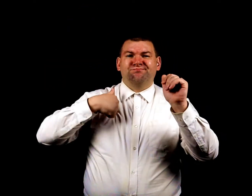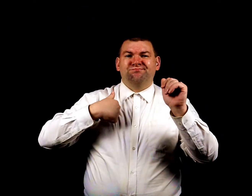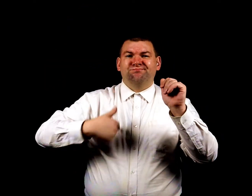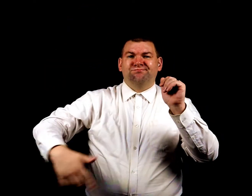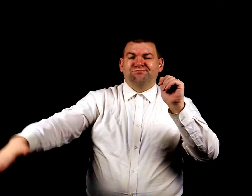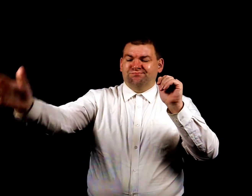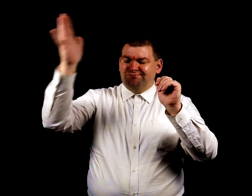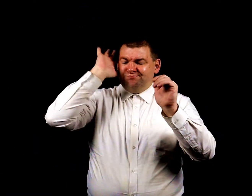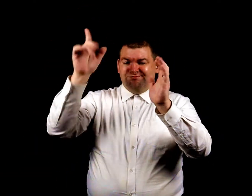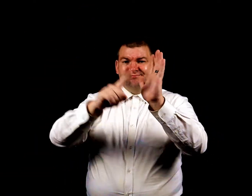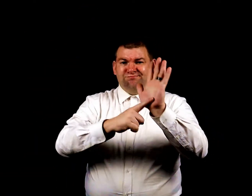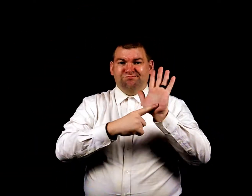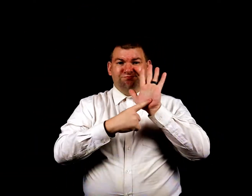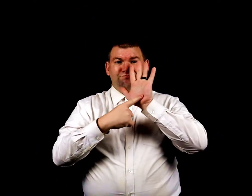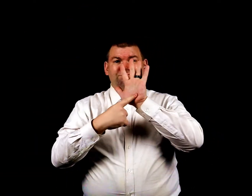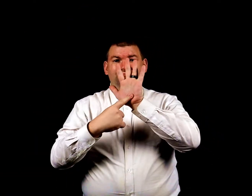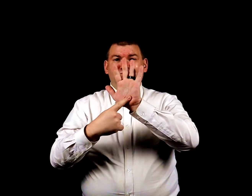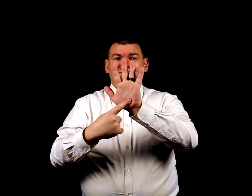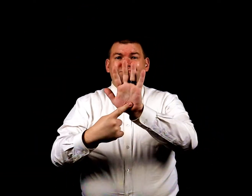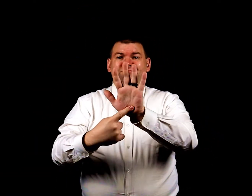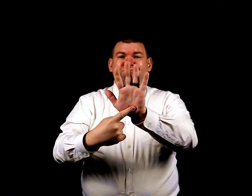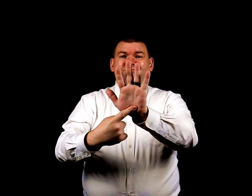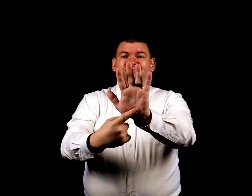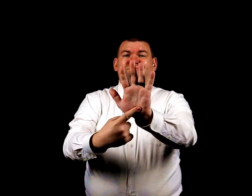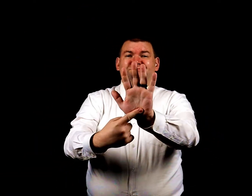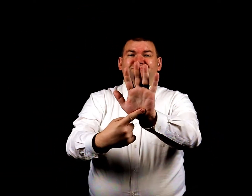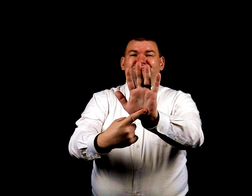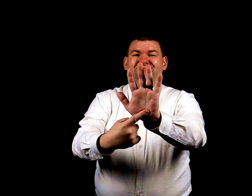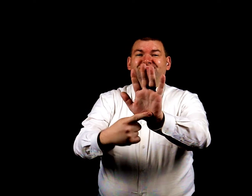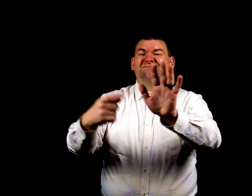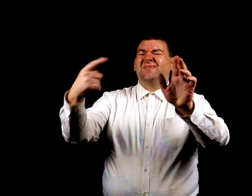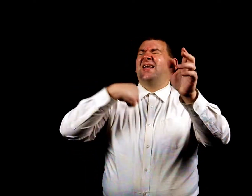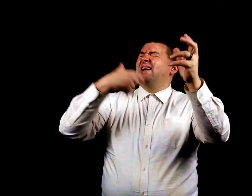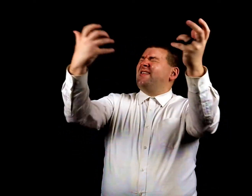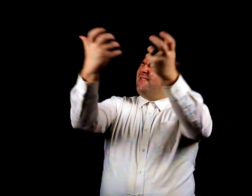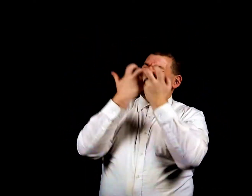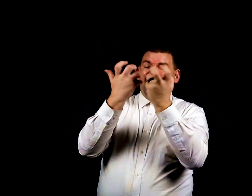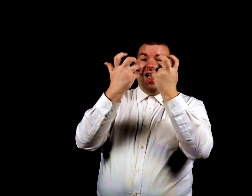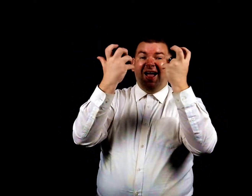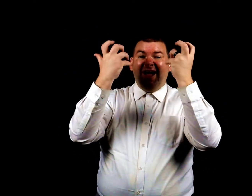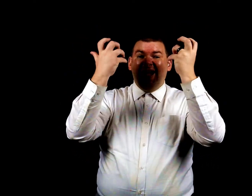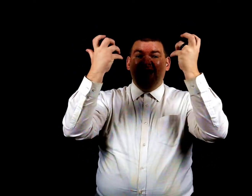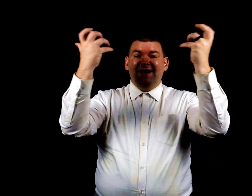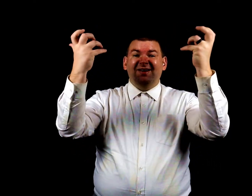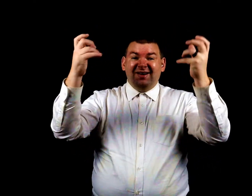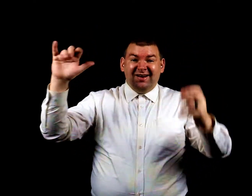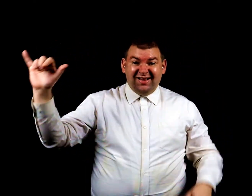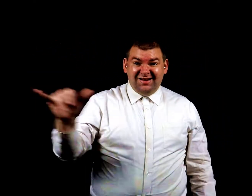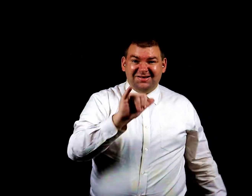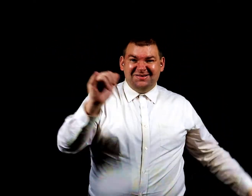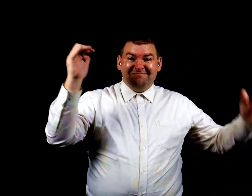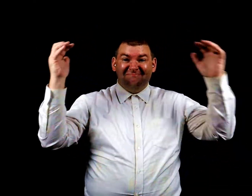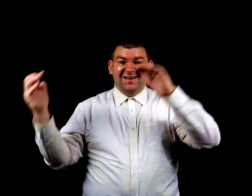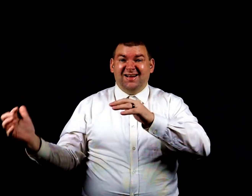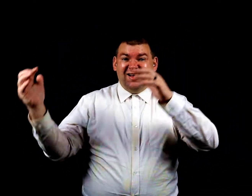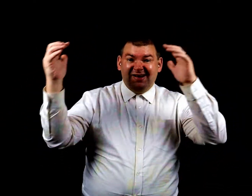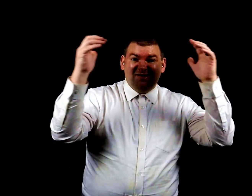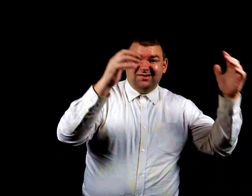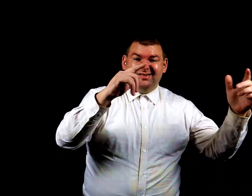prevail I'm gonna shout like the battle is